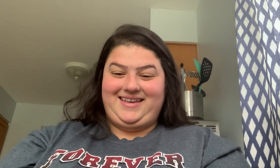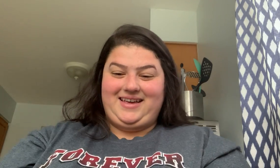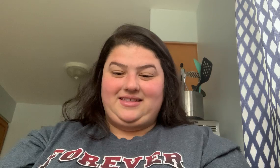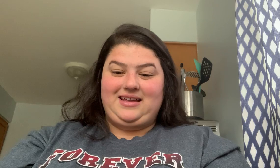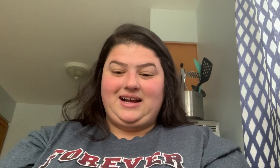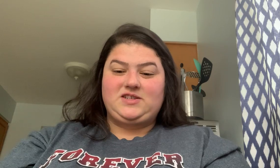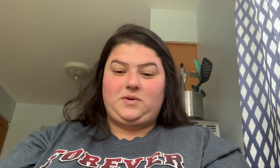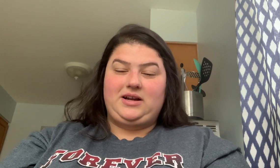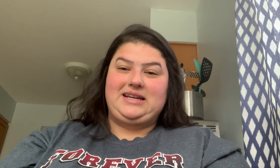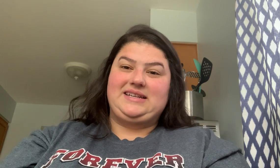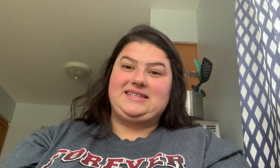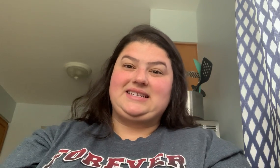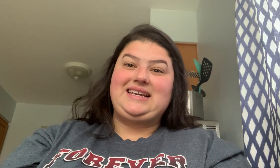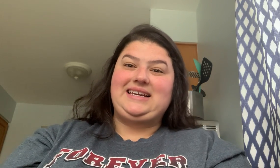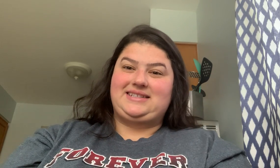The next one is eat.